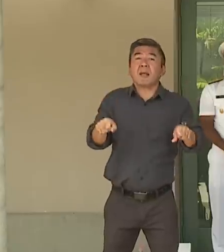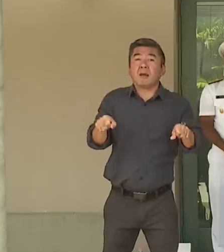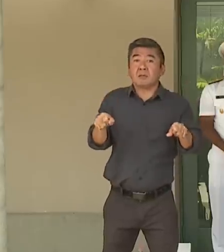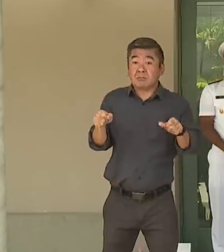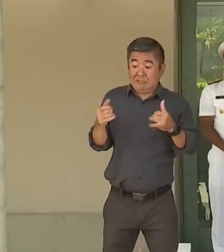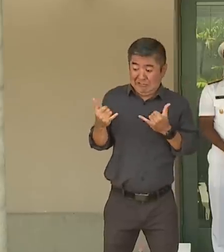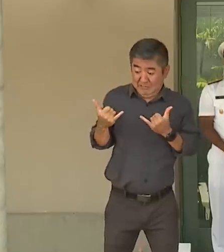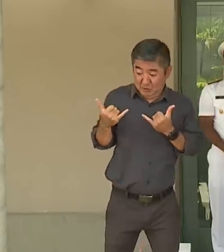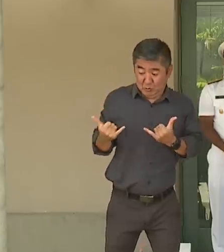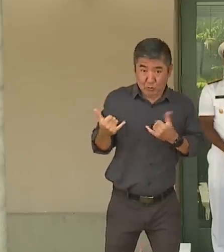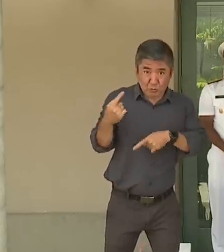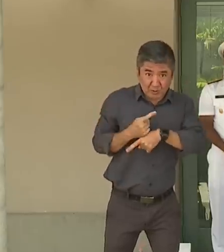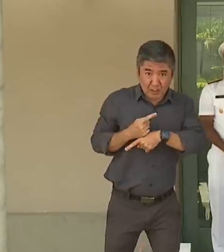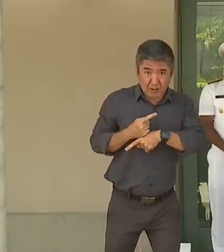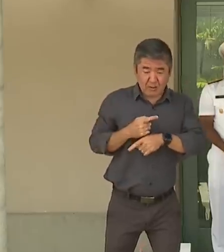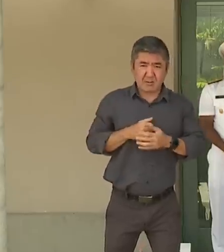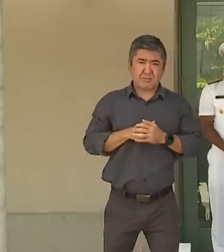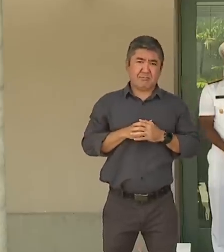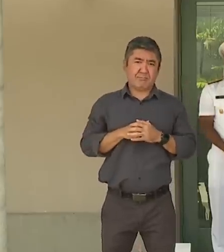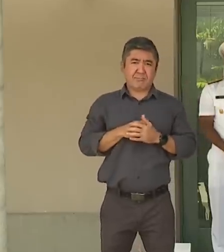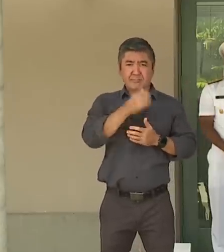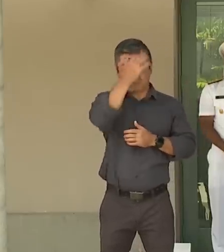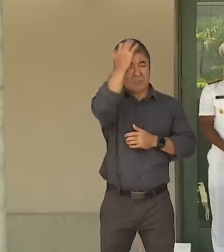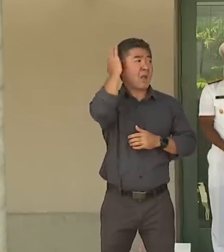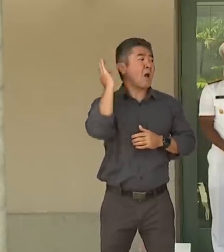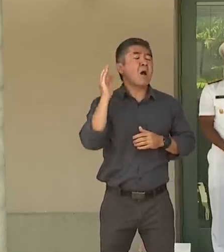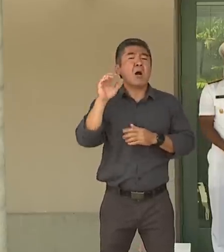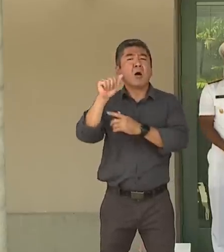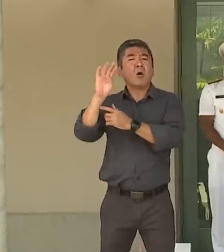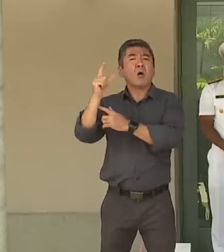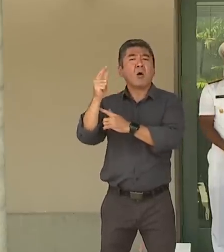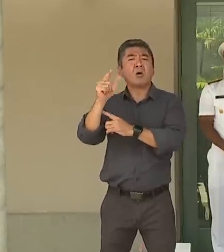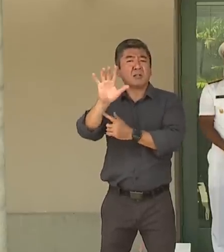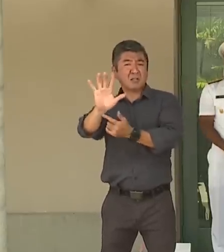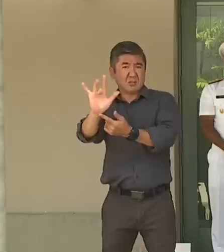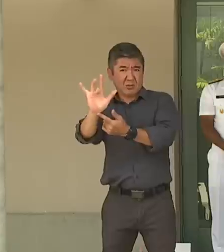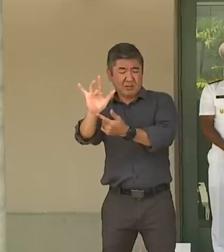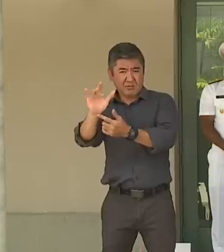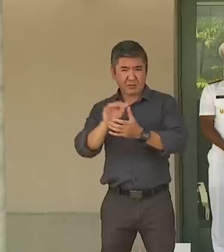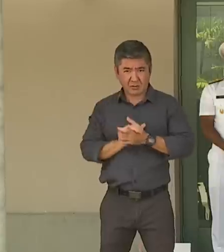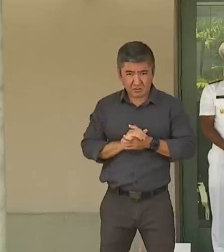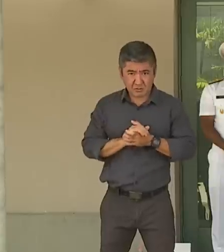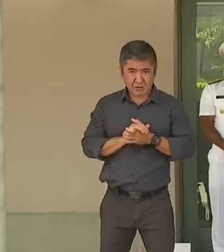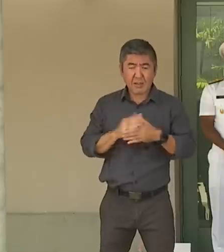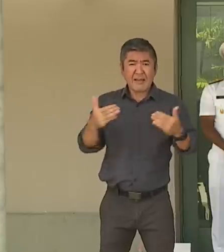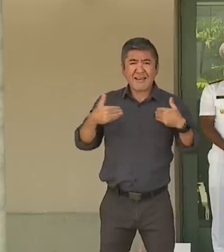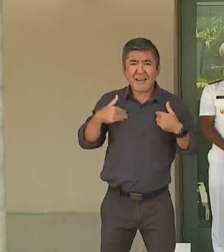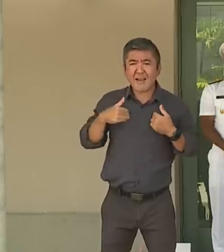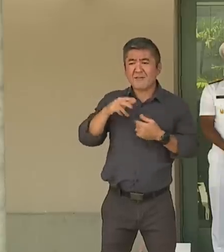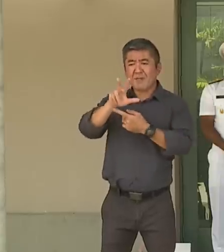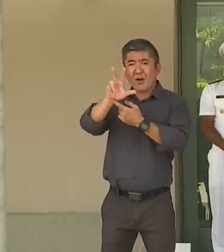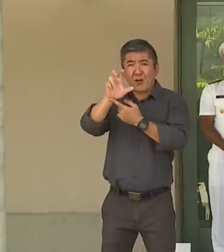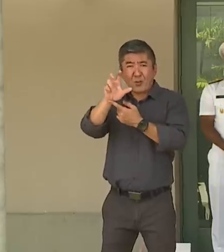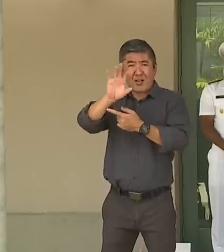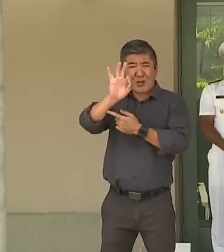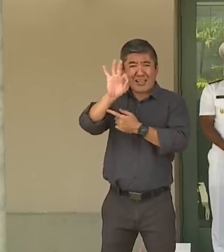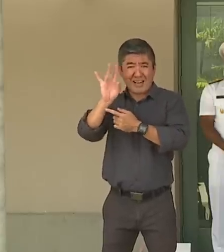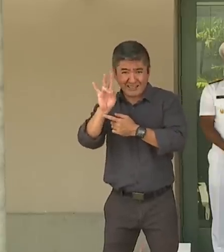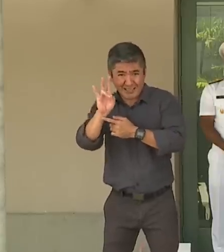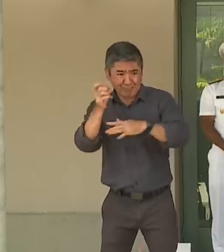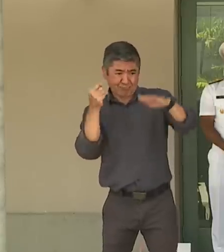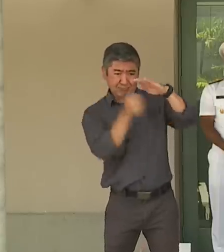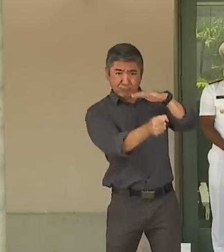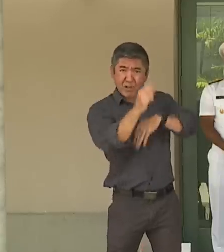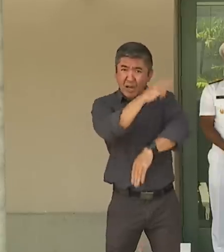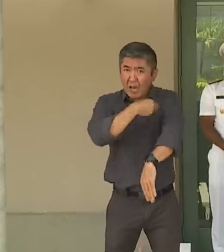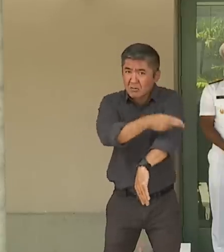to today. Here we are, August 25th. We have a cumulative number of 397 hospitalizations